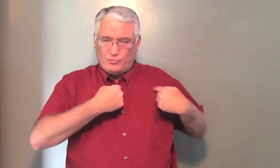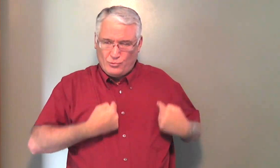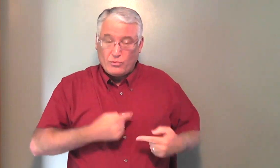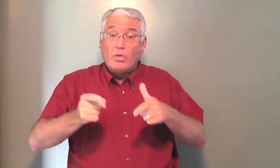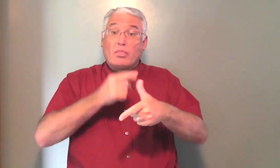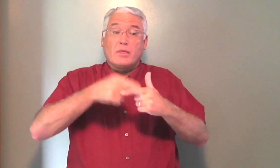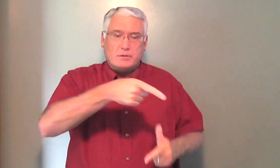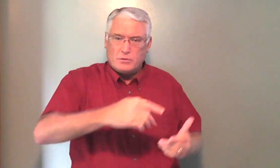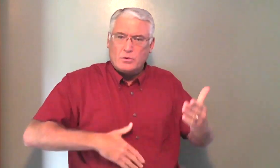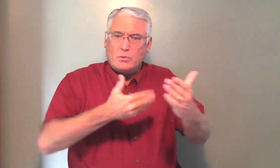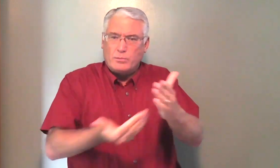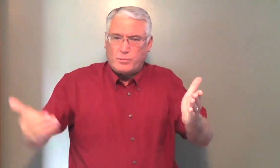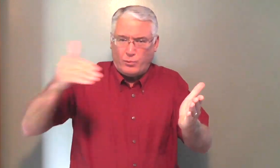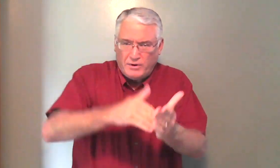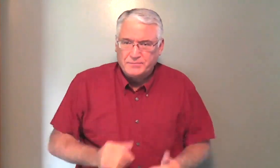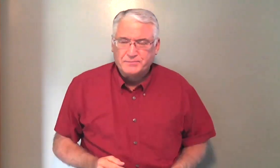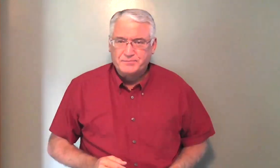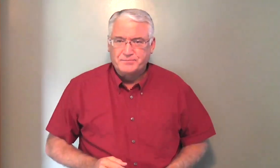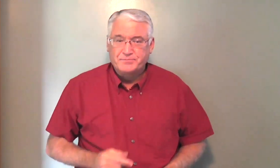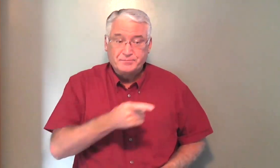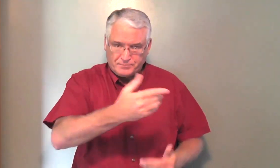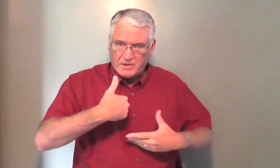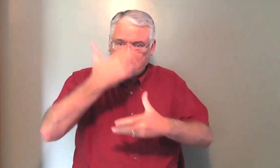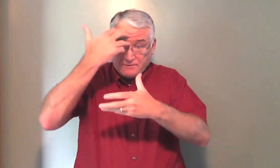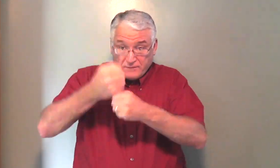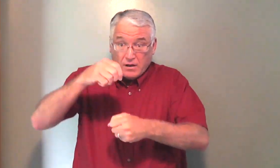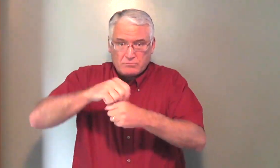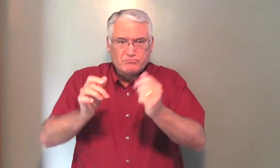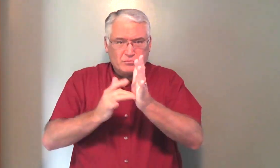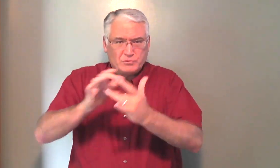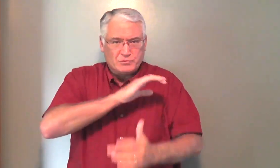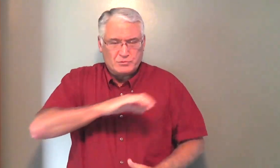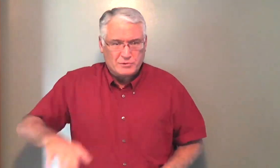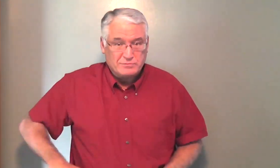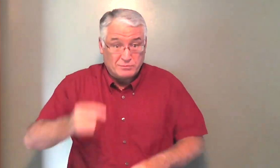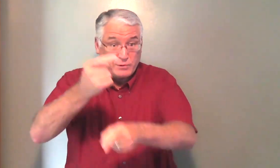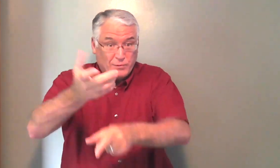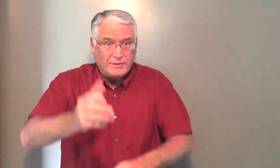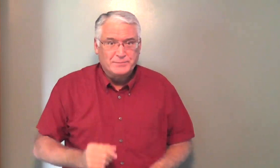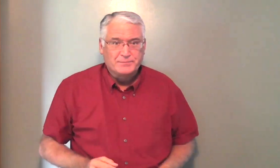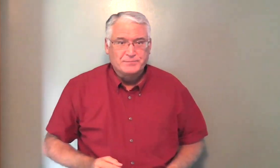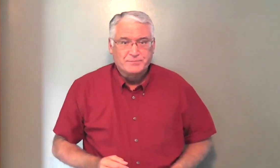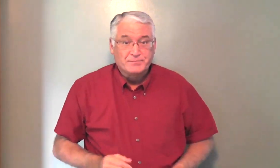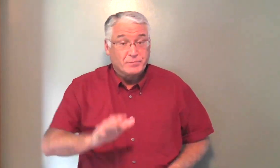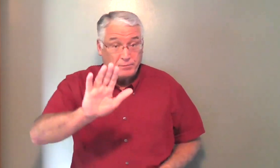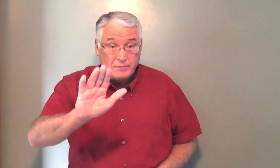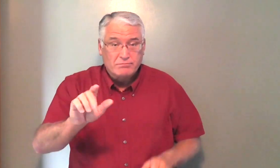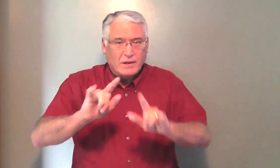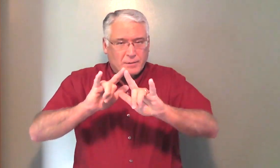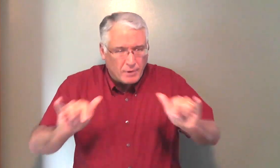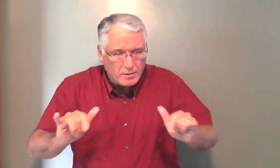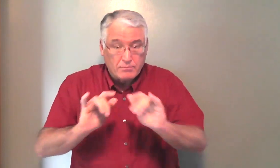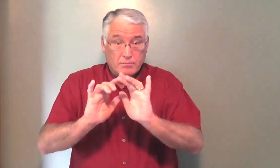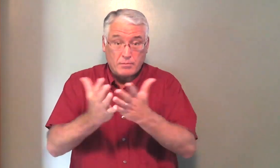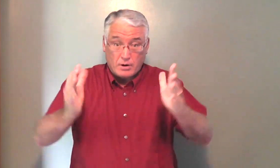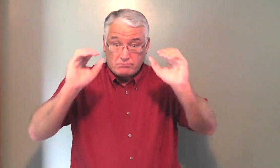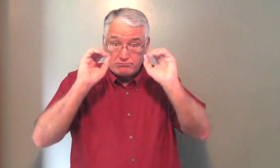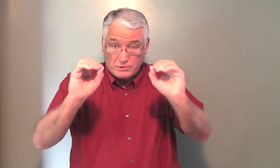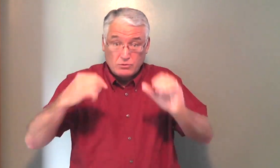touching a person's heart, and then they're born again. And that's how they have faith in Jesus Christ, right? Well, you know, the Bible